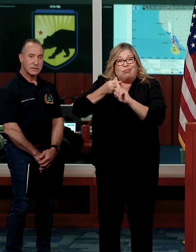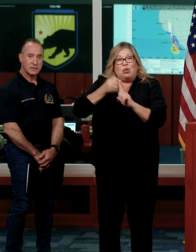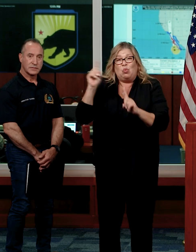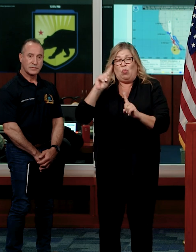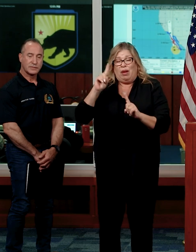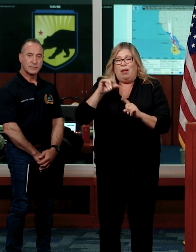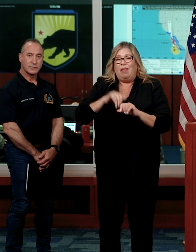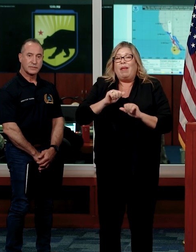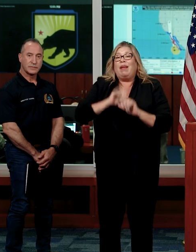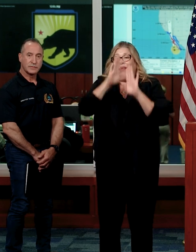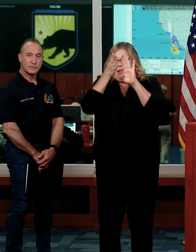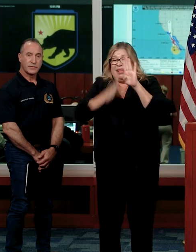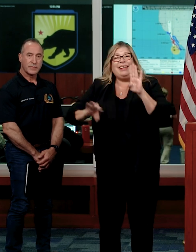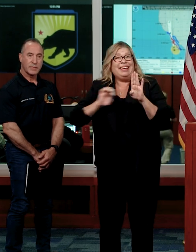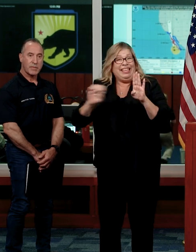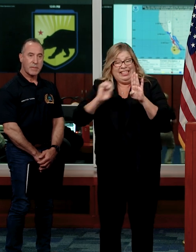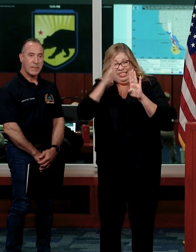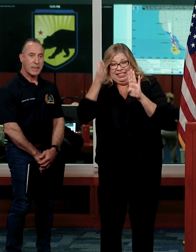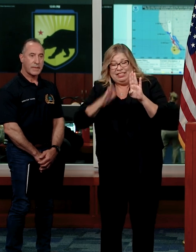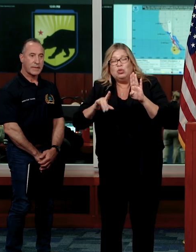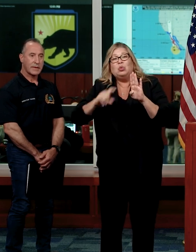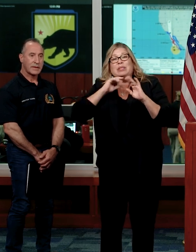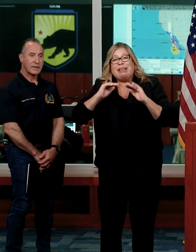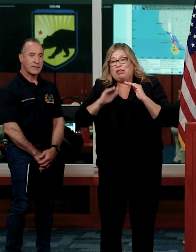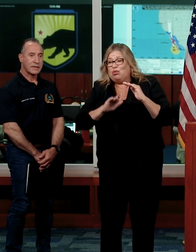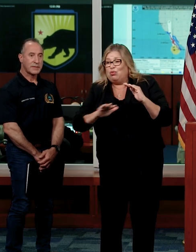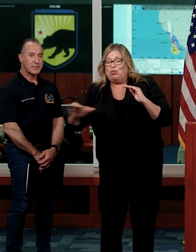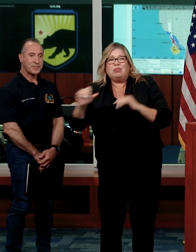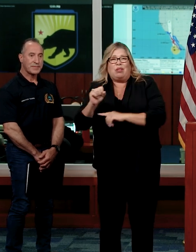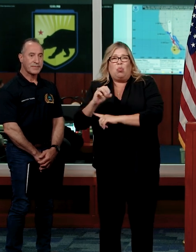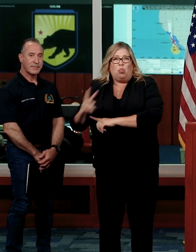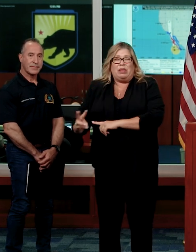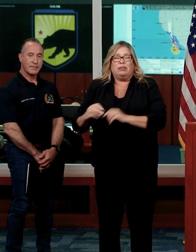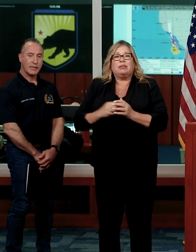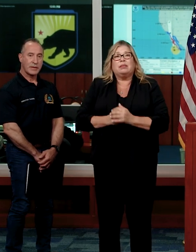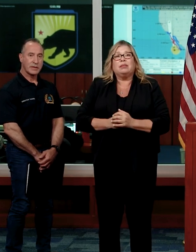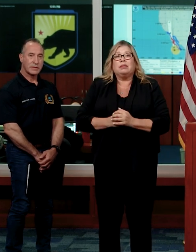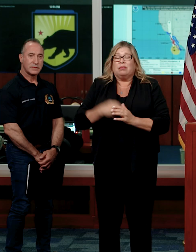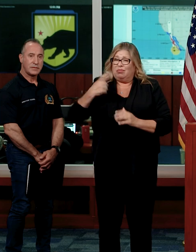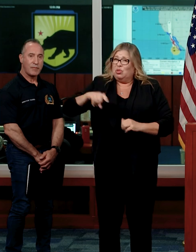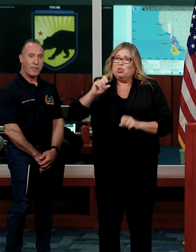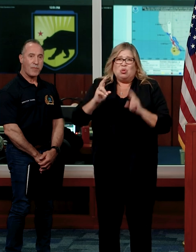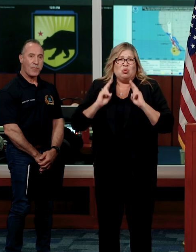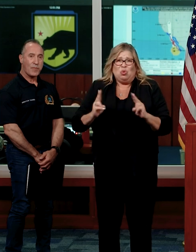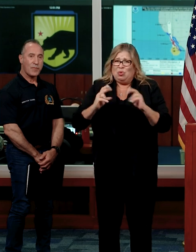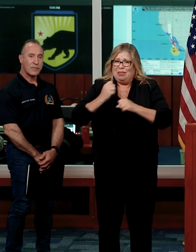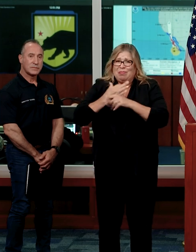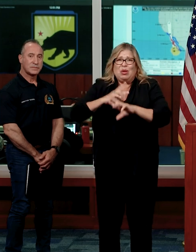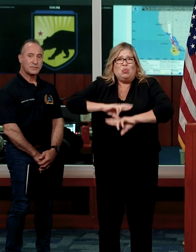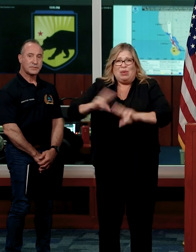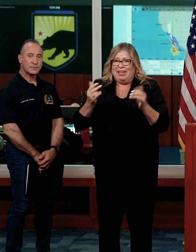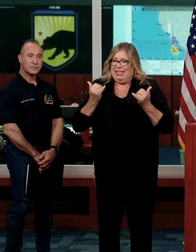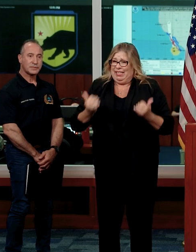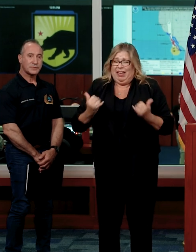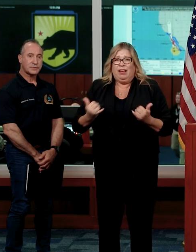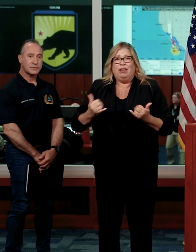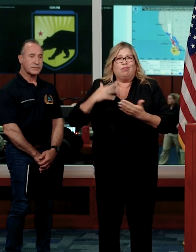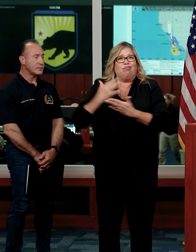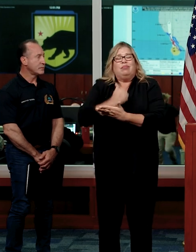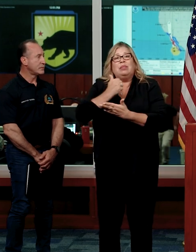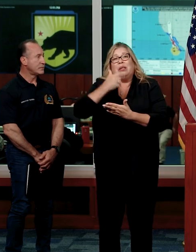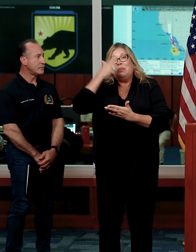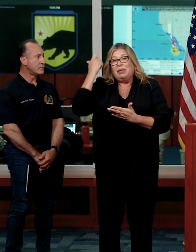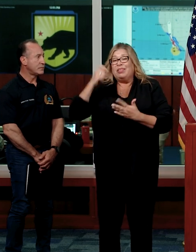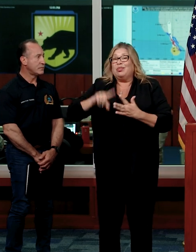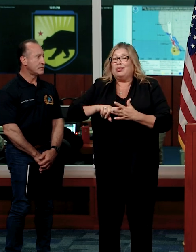and into the desert southwest. Preparations for flooding impacts should be rushed to completion today as heavy rainfall is expected expected